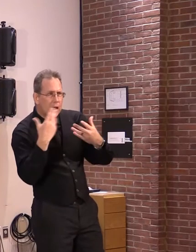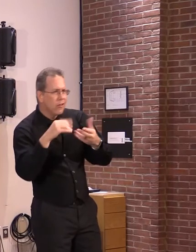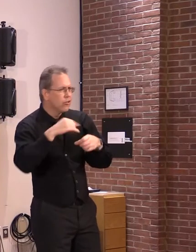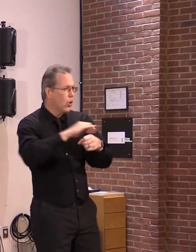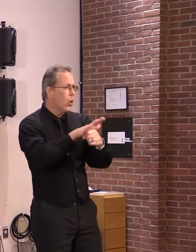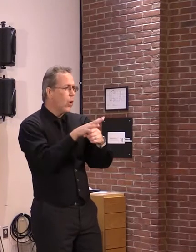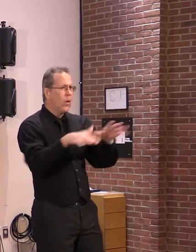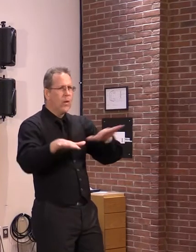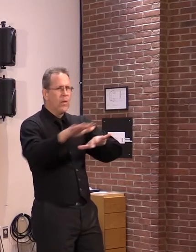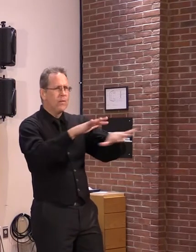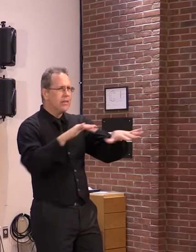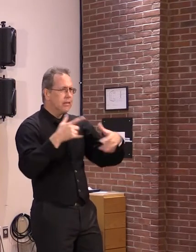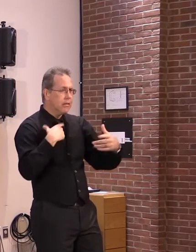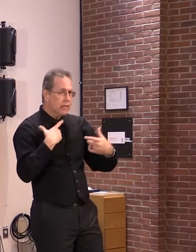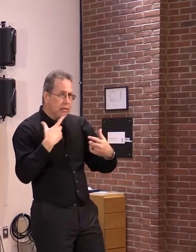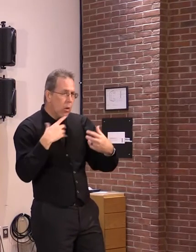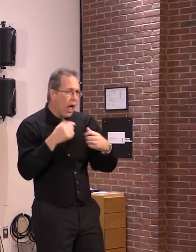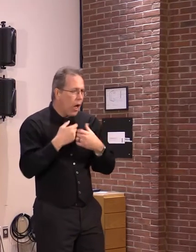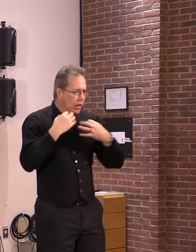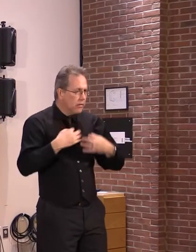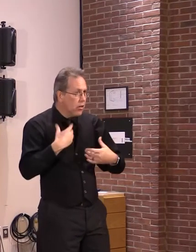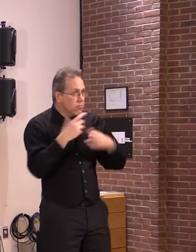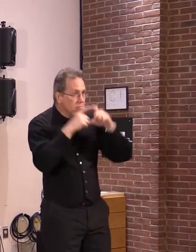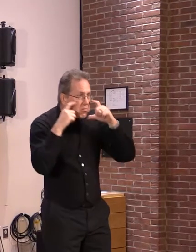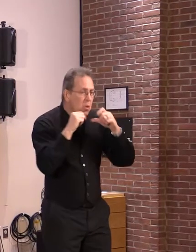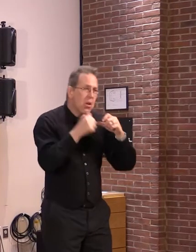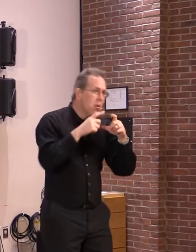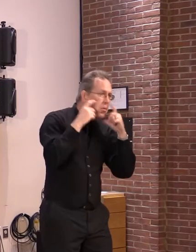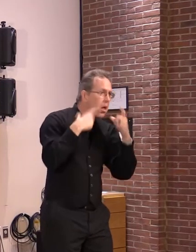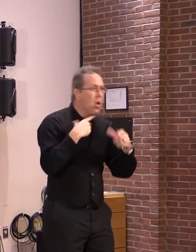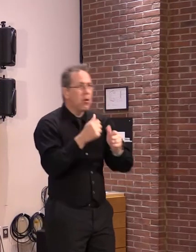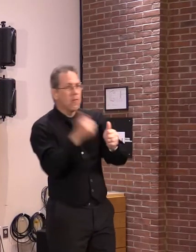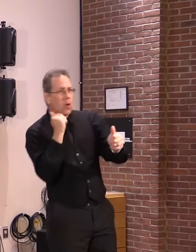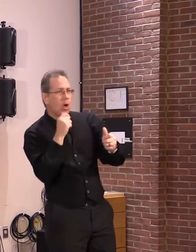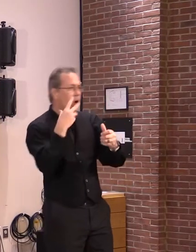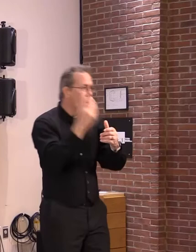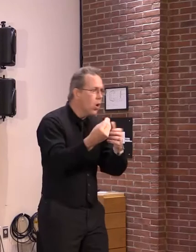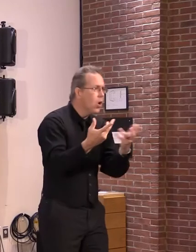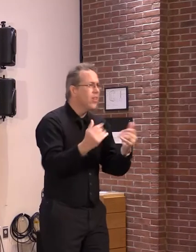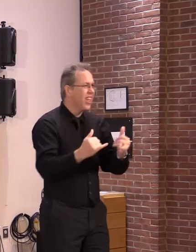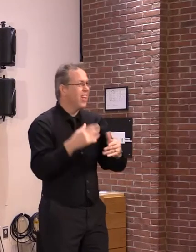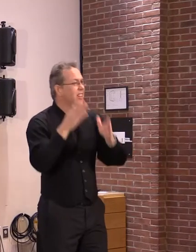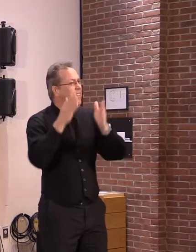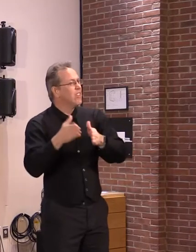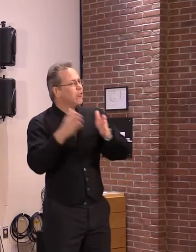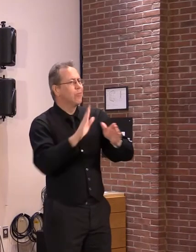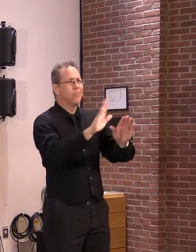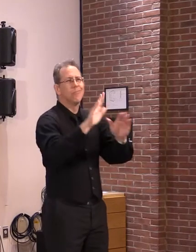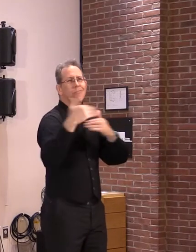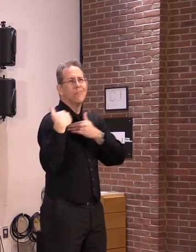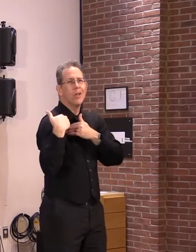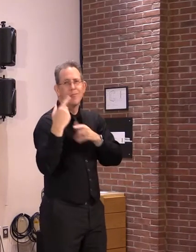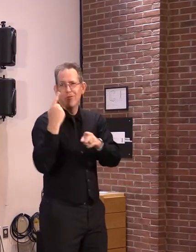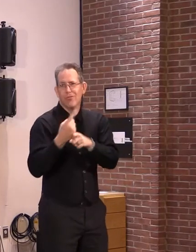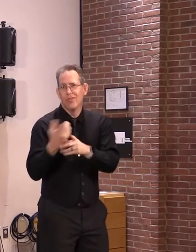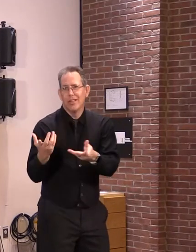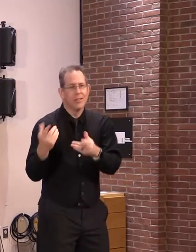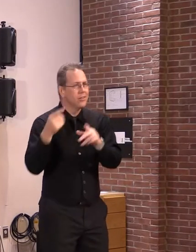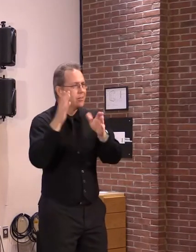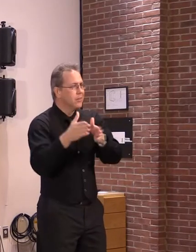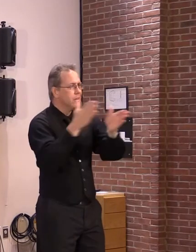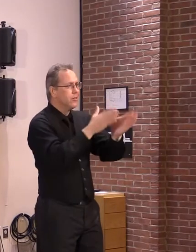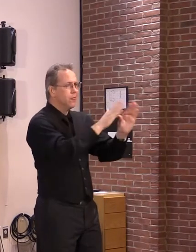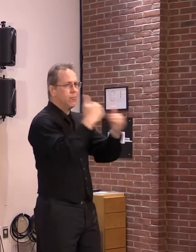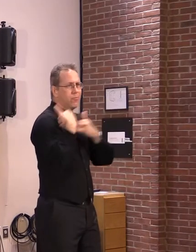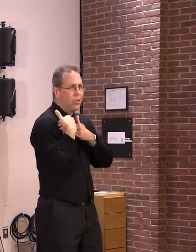are going to see this move of stopping, stopping to update the case task board, runs a little counteractive to that. If you don't know how many